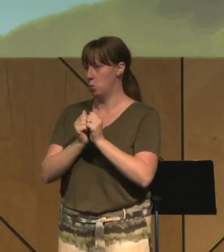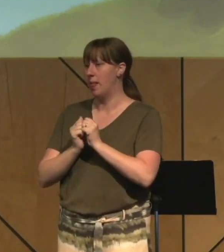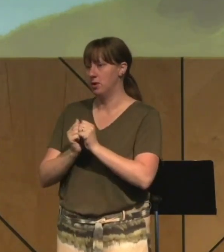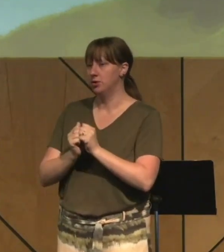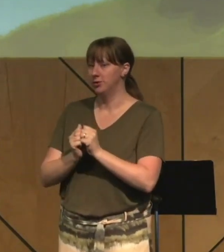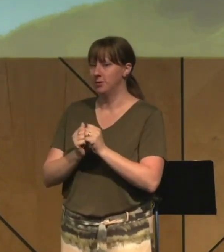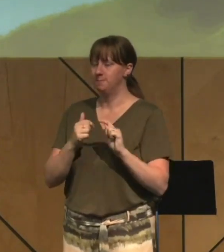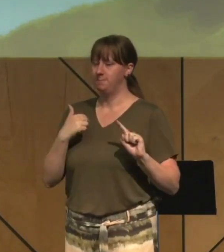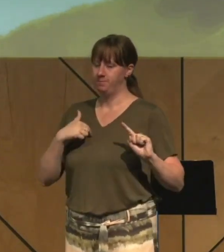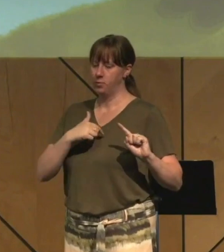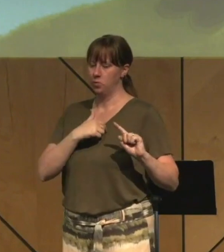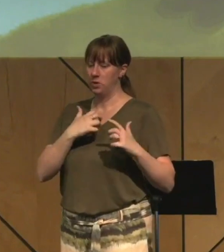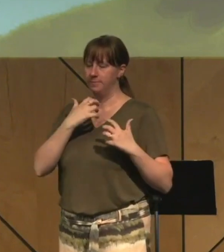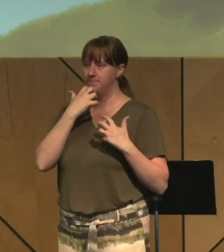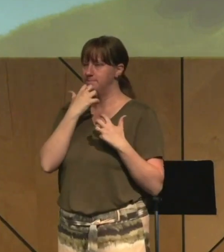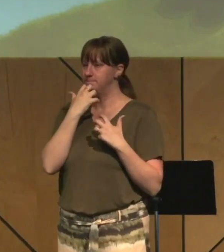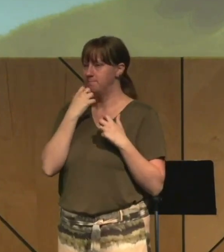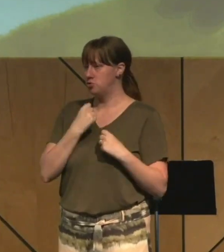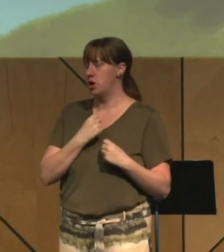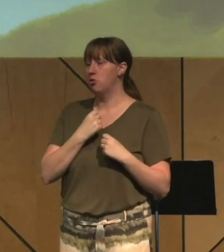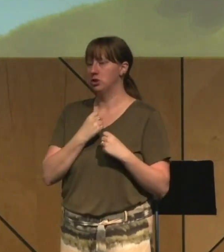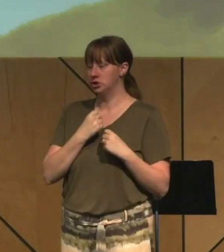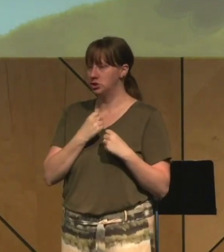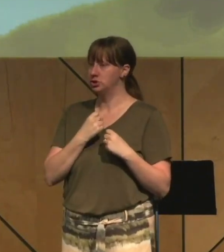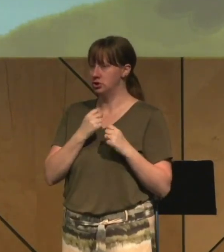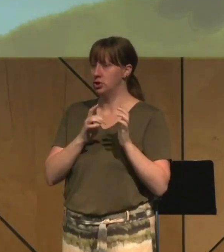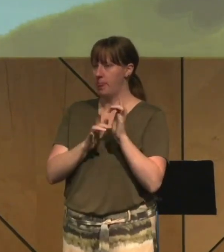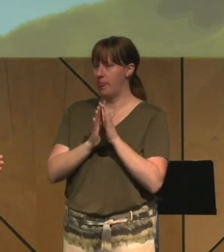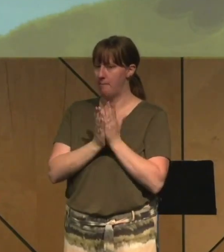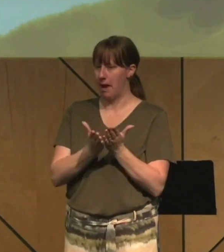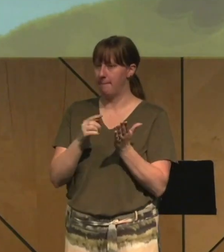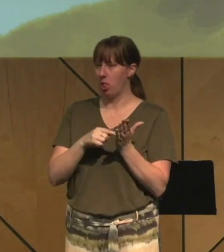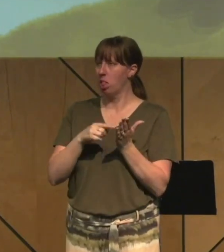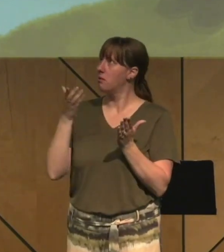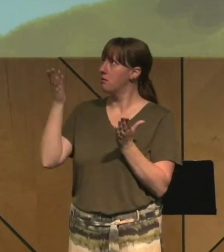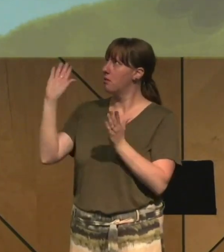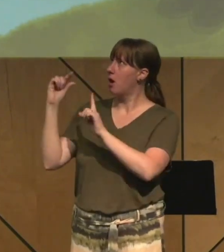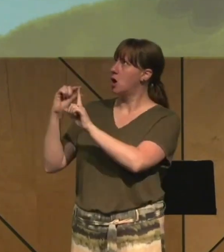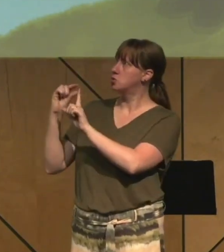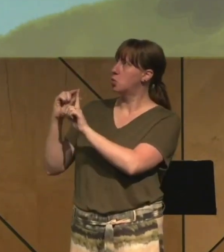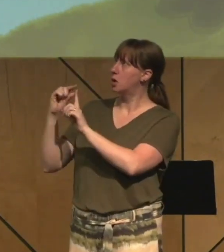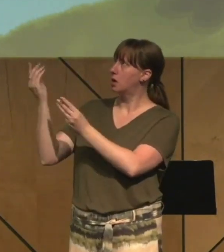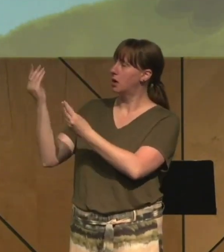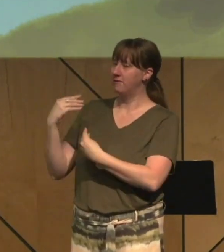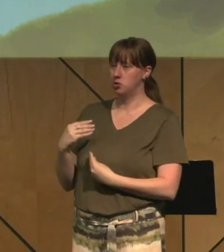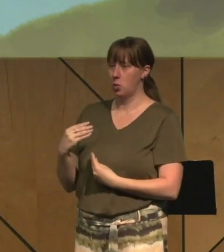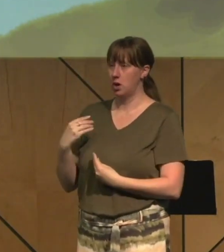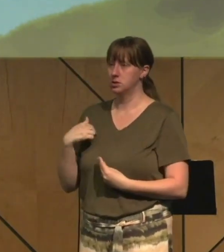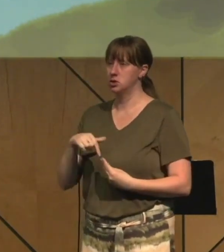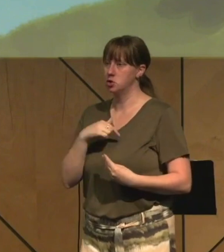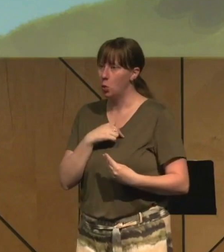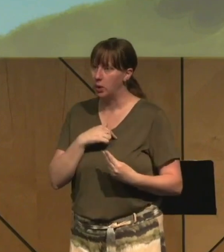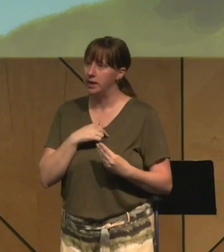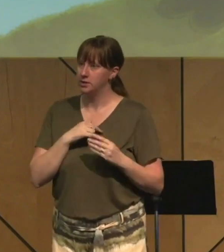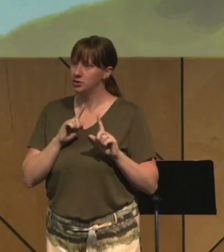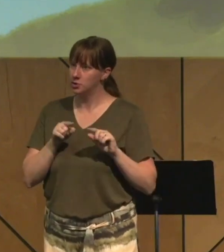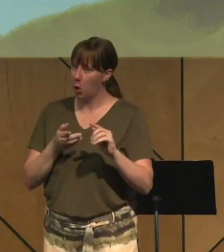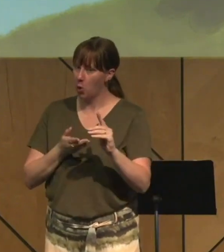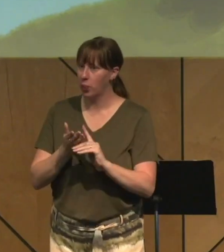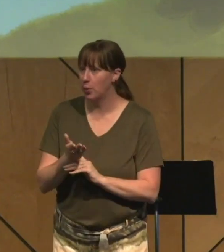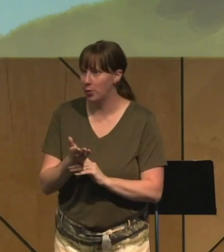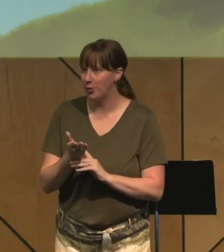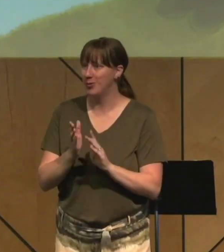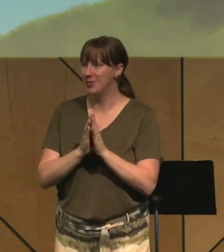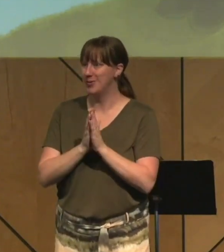Bible as God's word to us. And so we just preach through books of the Bible, which also